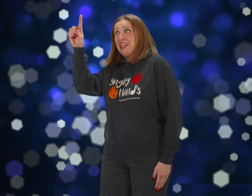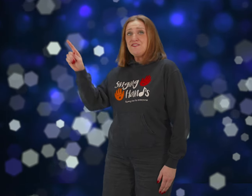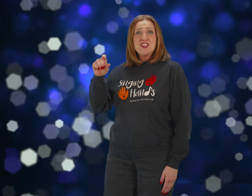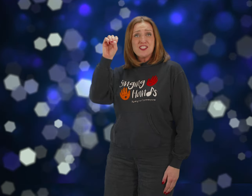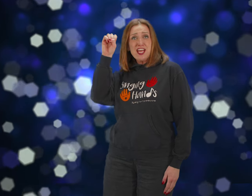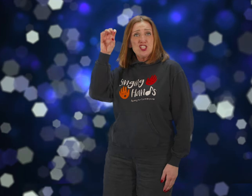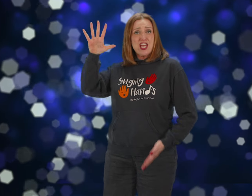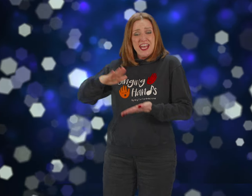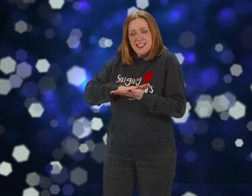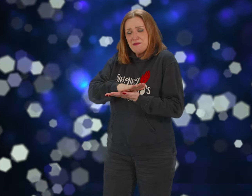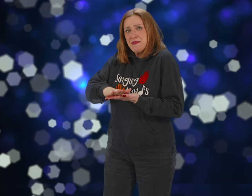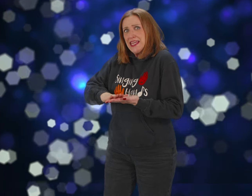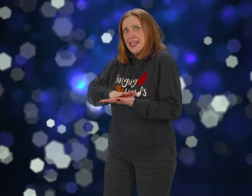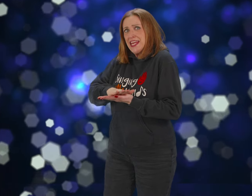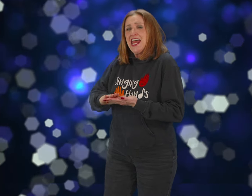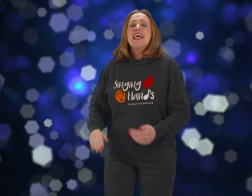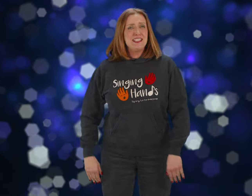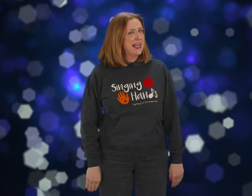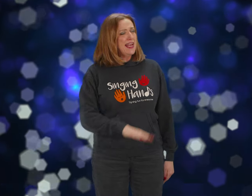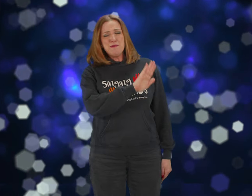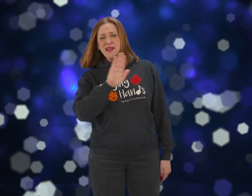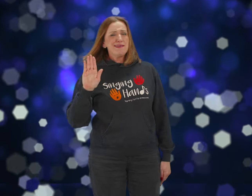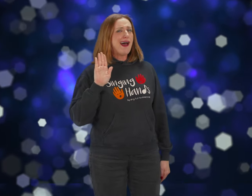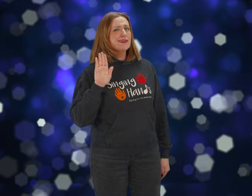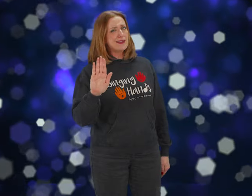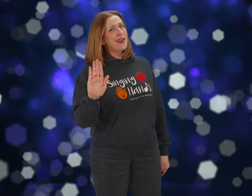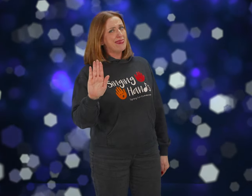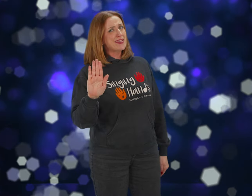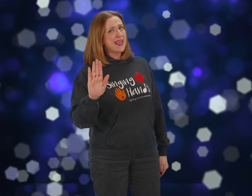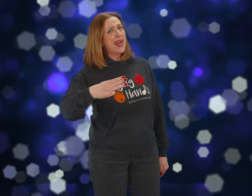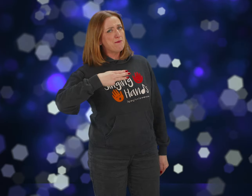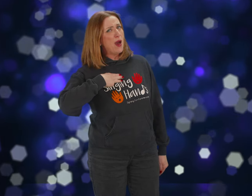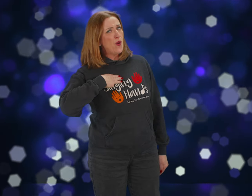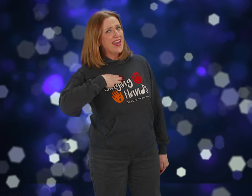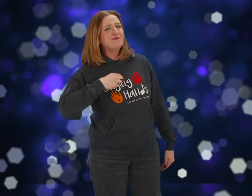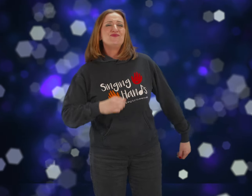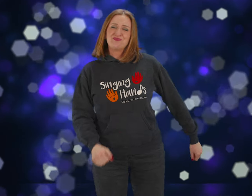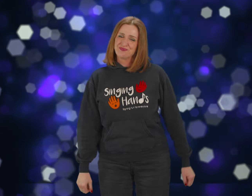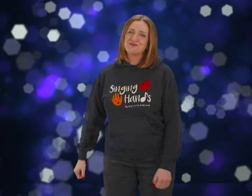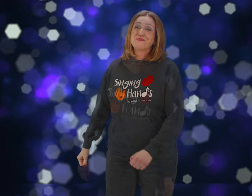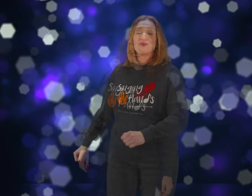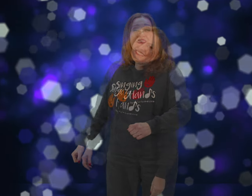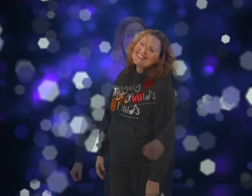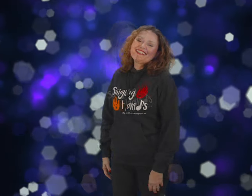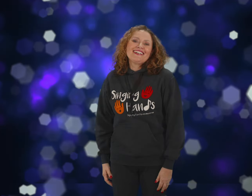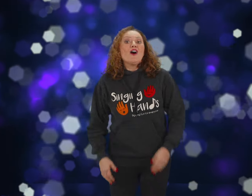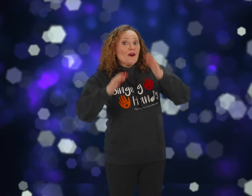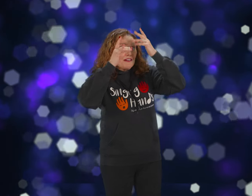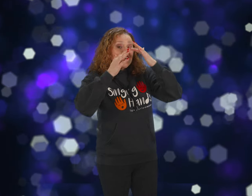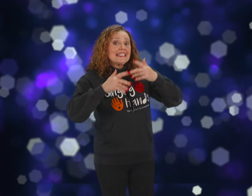if the sunshine has a meaning It's telling me not to let things get in my way When the rainy